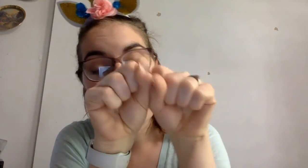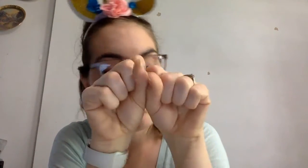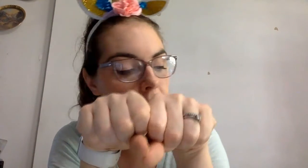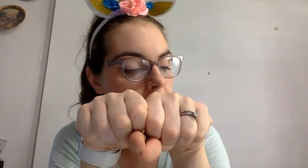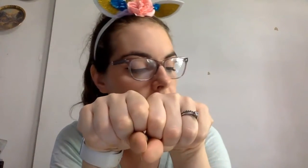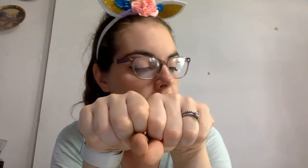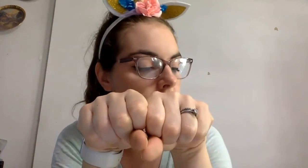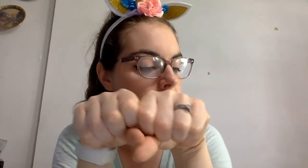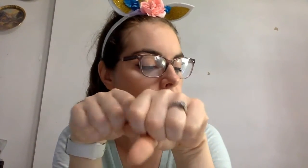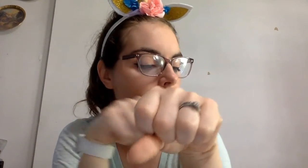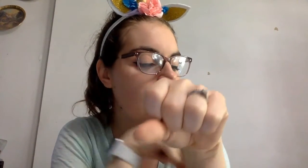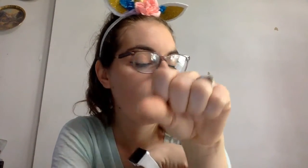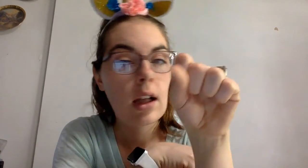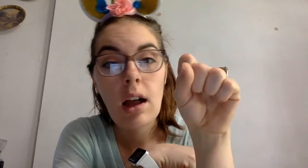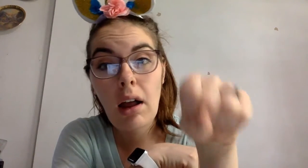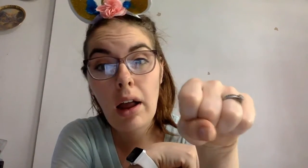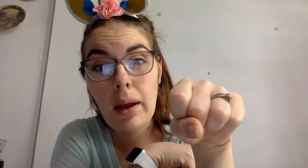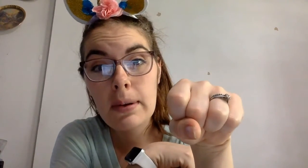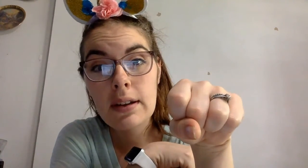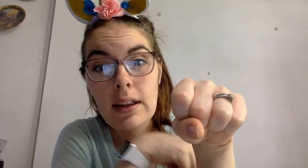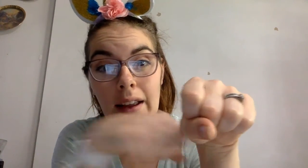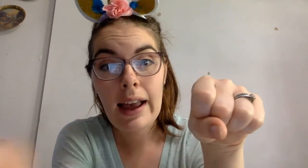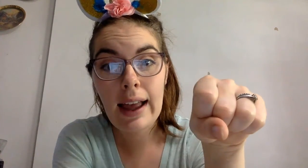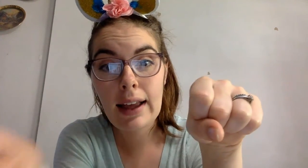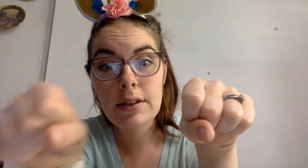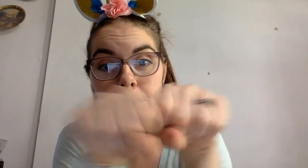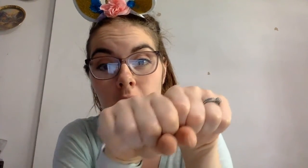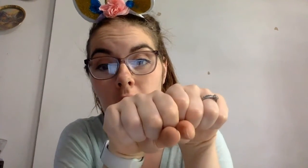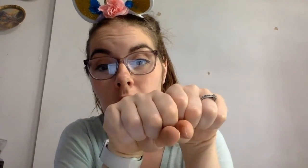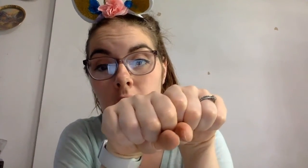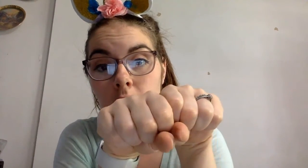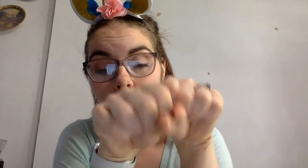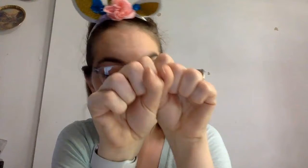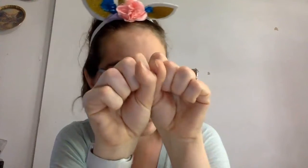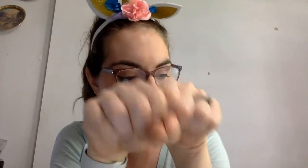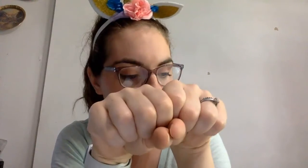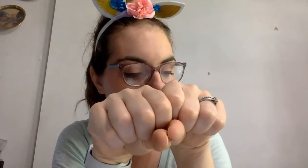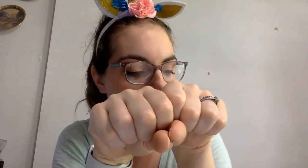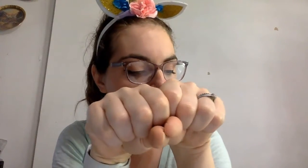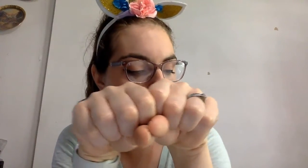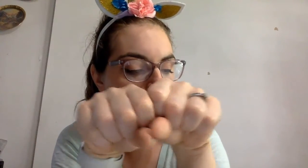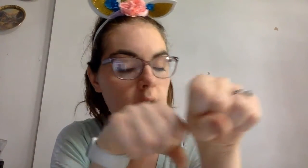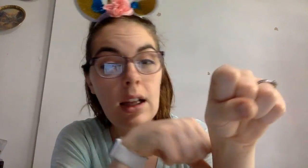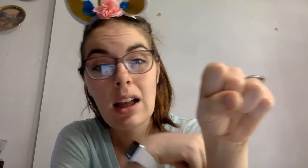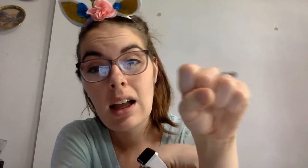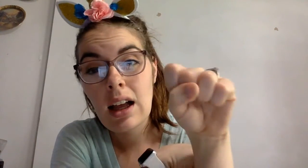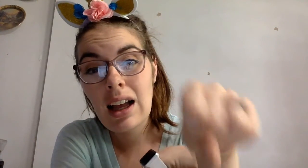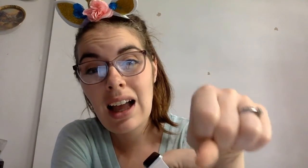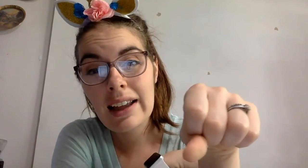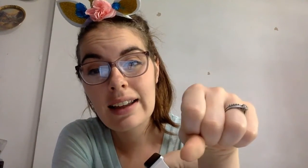Pig. Ob. Add j. Job. Uck.